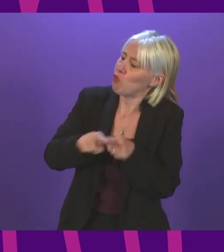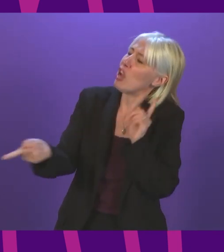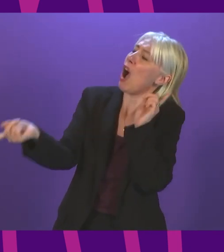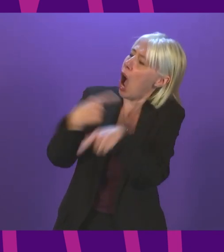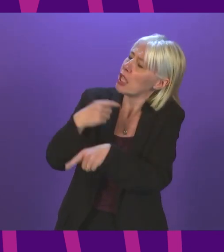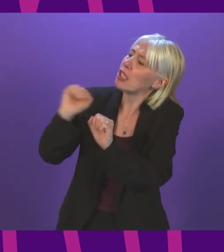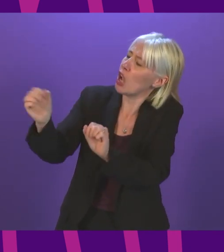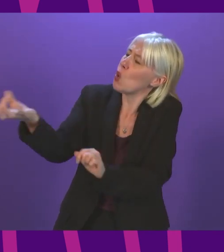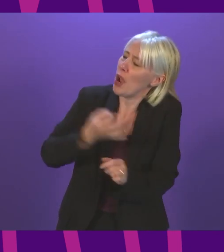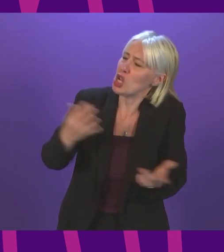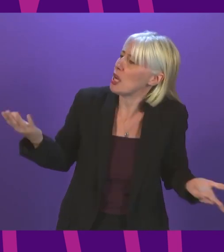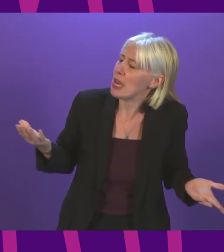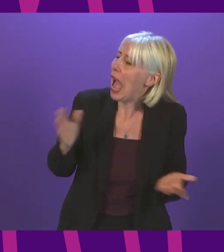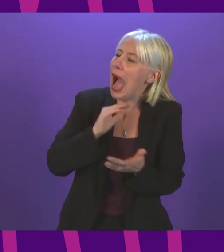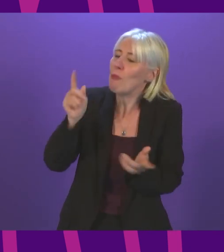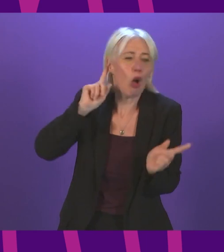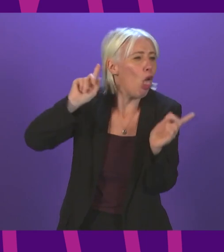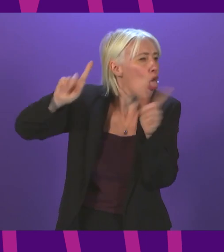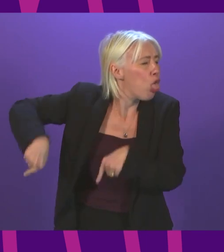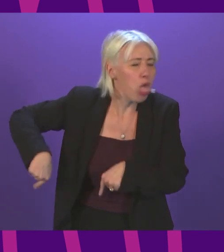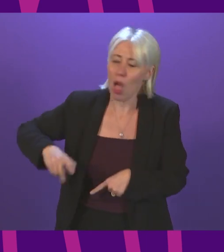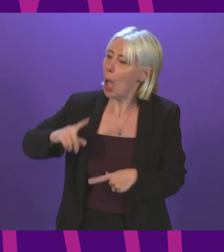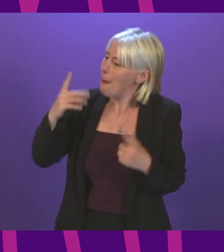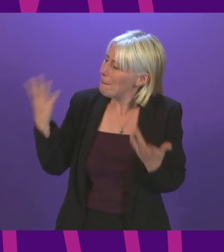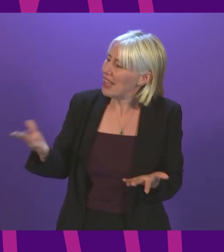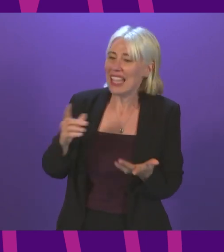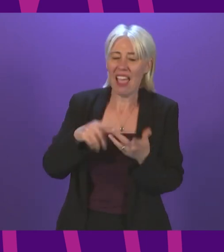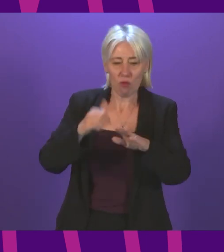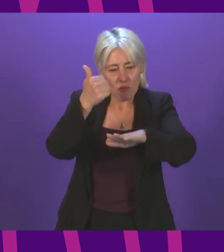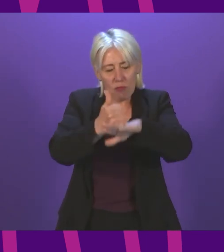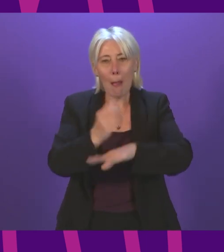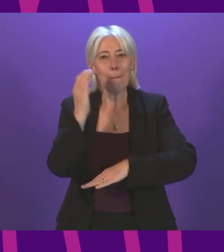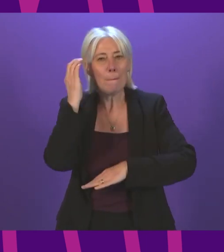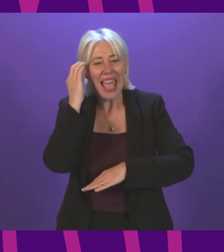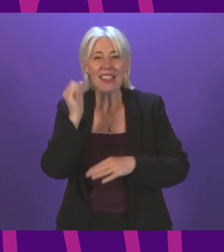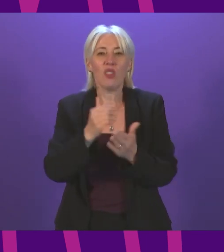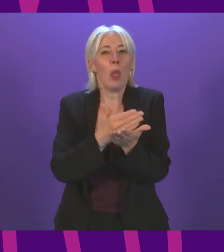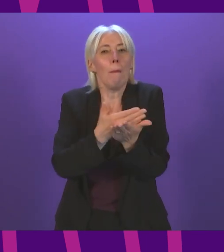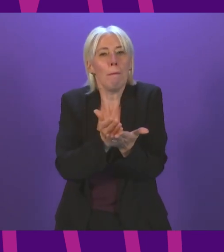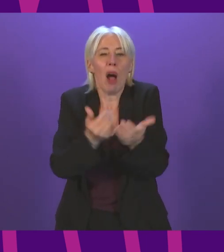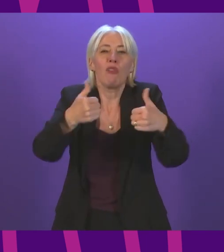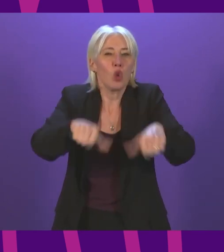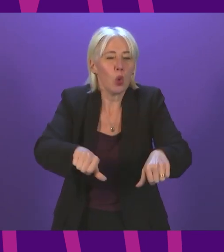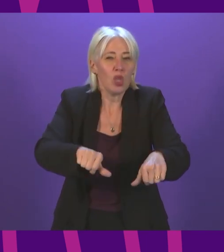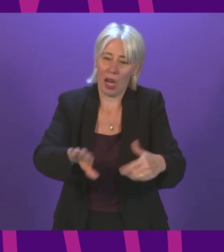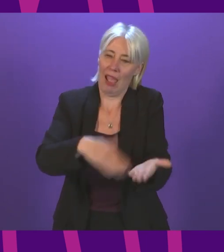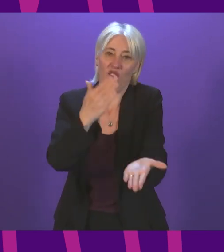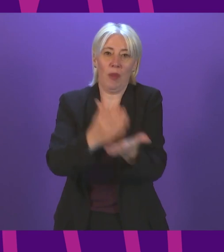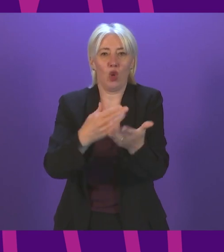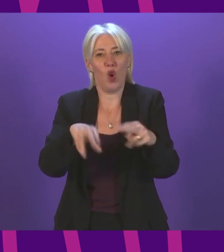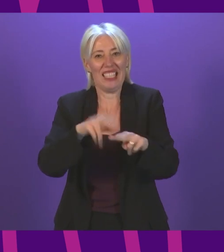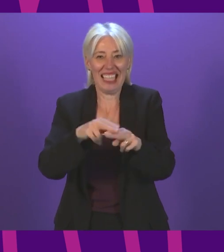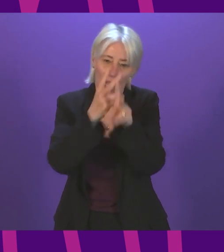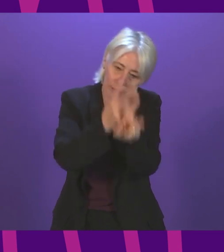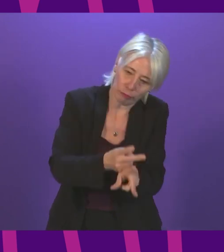sincerity that I'm not dismissing the idea in its entirety, but if you set up beds, that is only part of the resolution. You have to ensure they are staffed